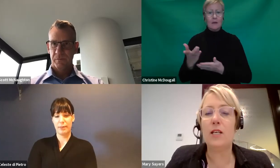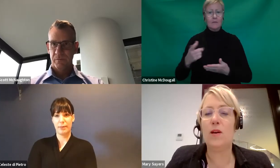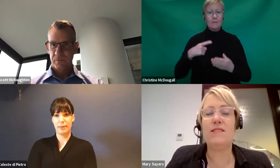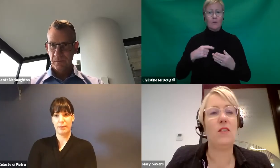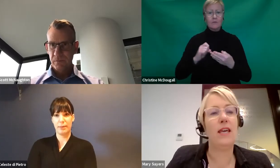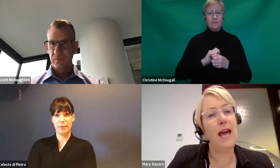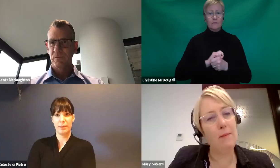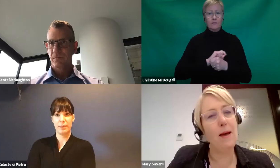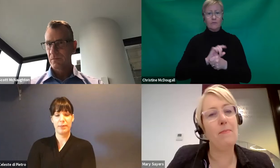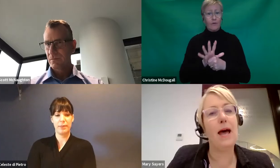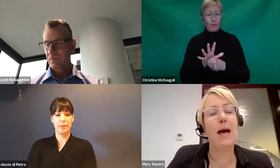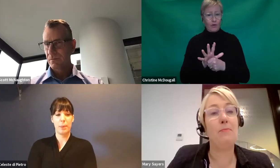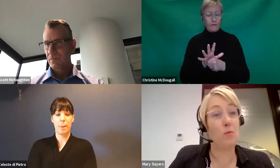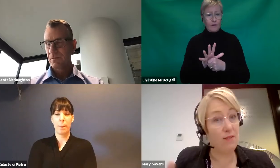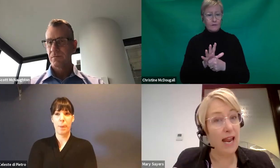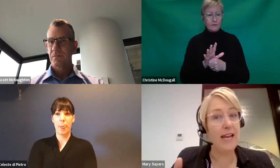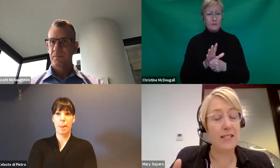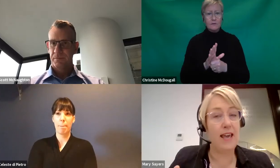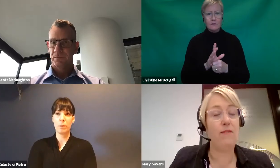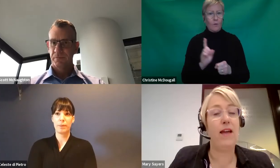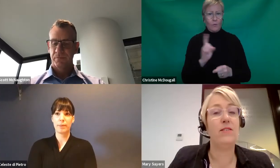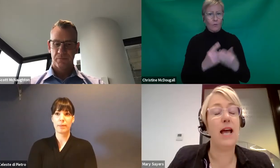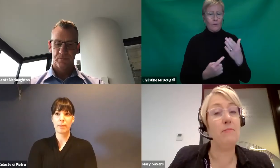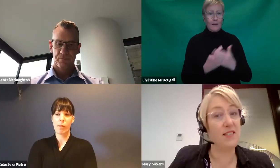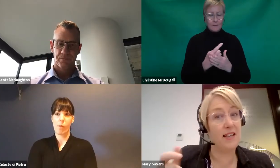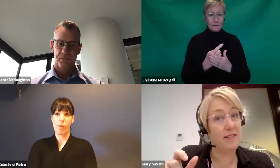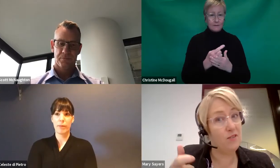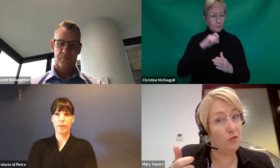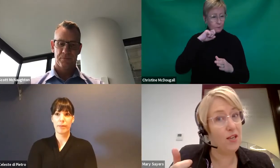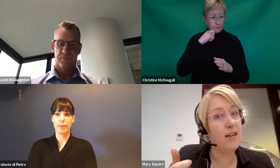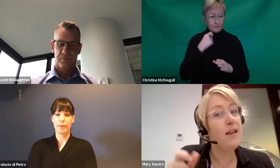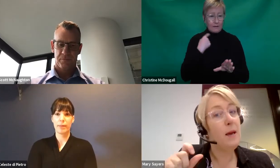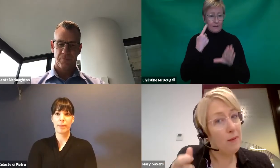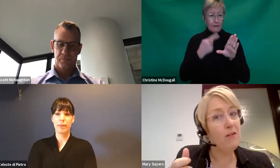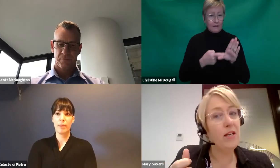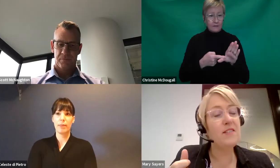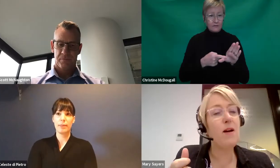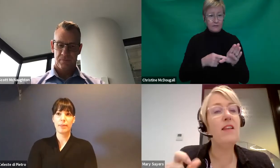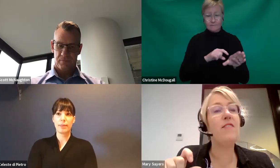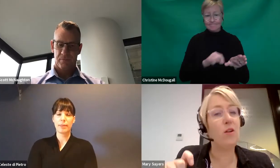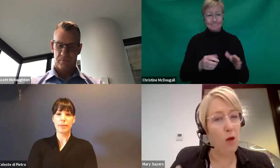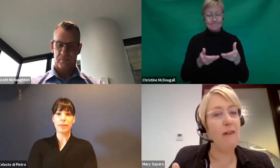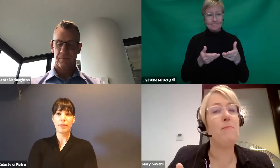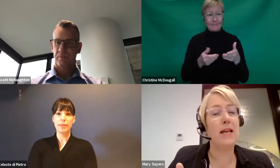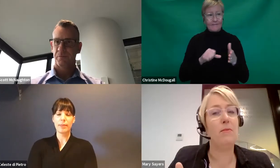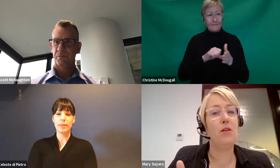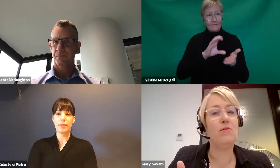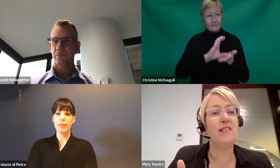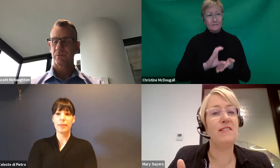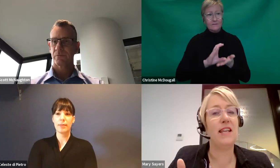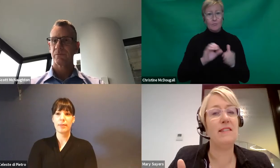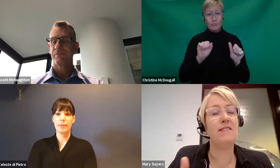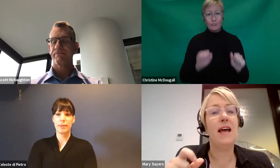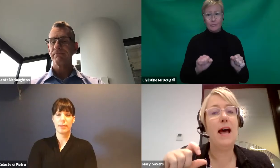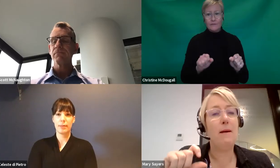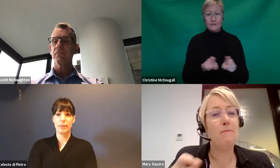particular question that came up that was related to that around the SLEDS two-year period as well, if they haven't been able to use